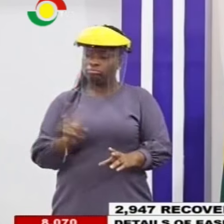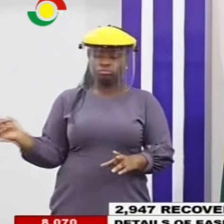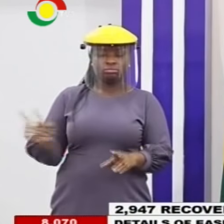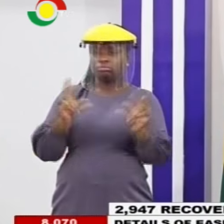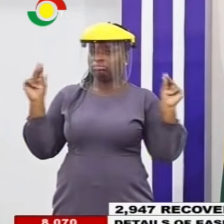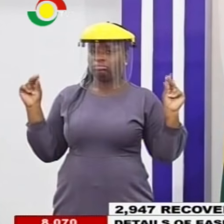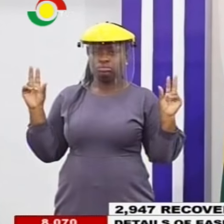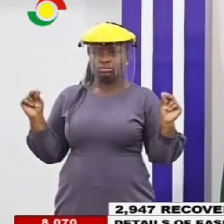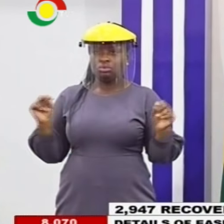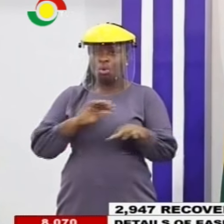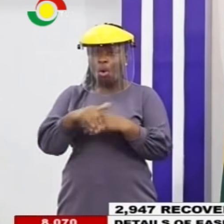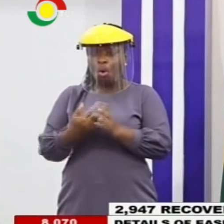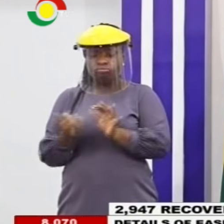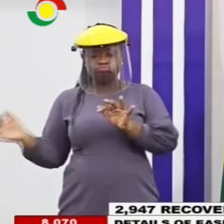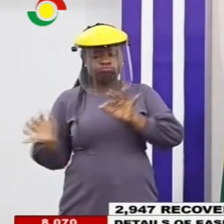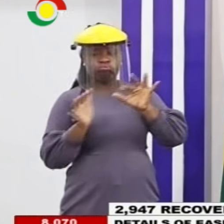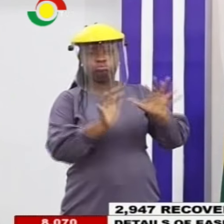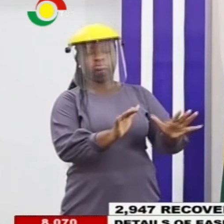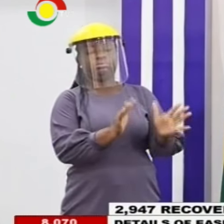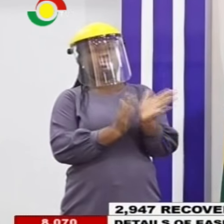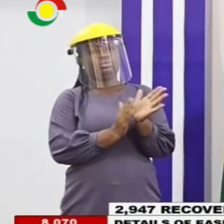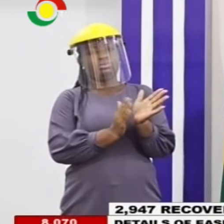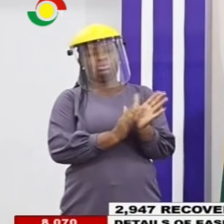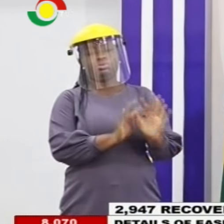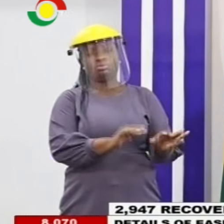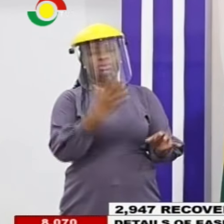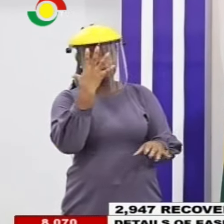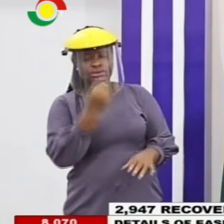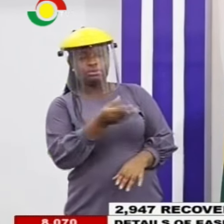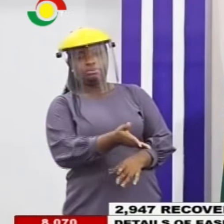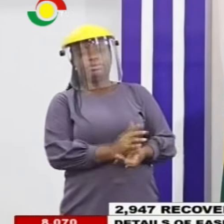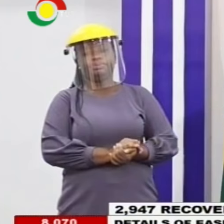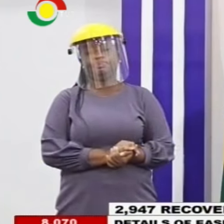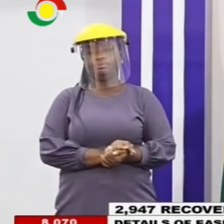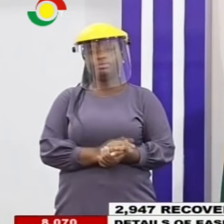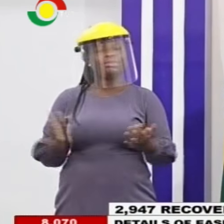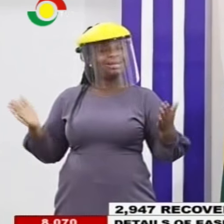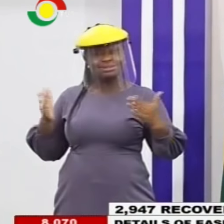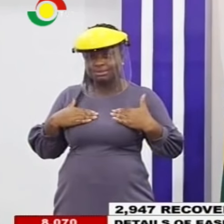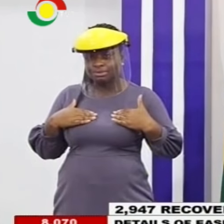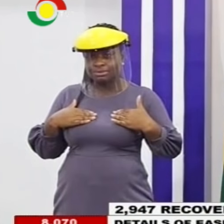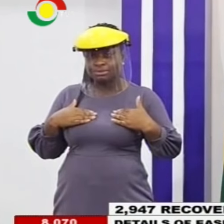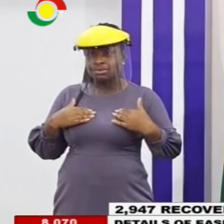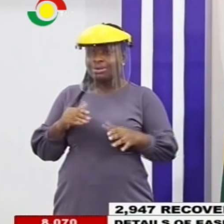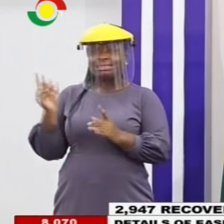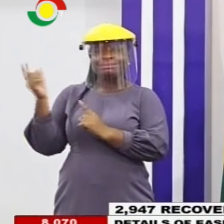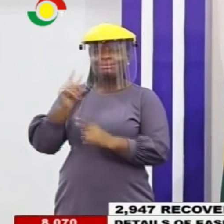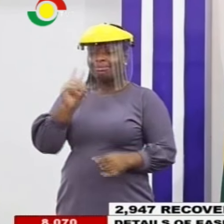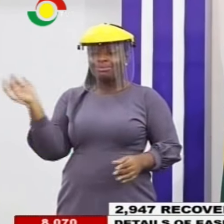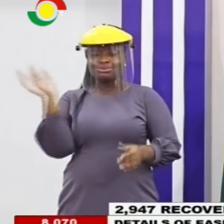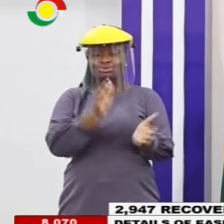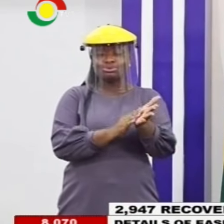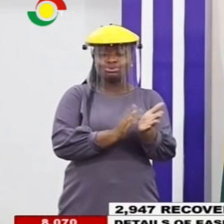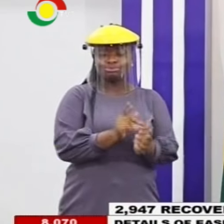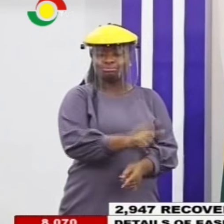boarding schools as well, those day students would have accepted as boarders. For peer day schools, there will be